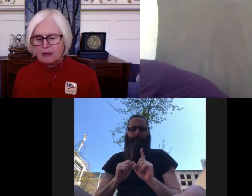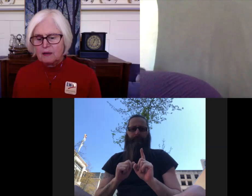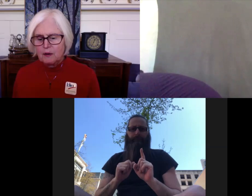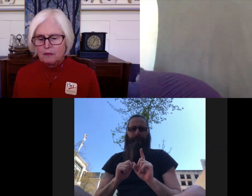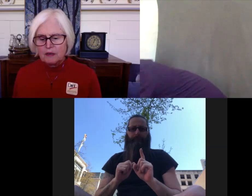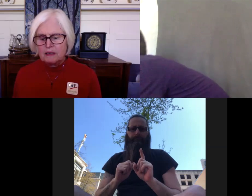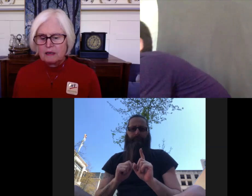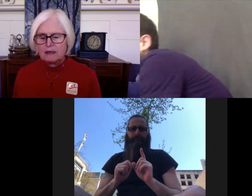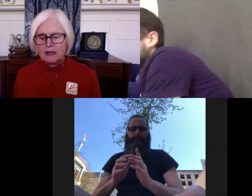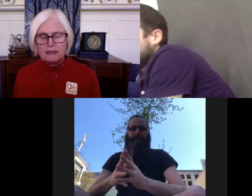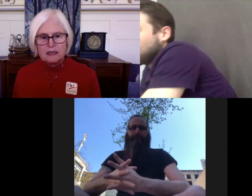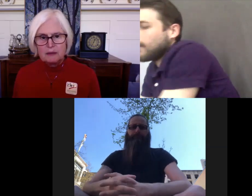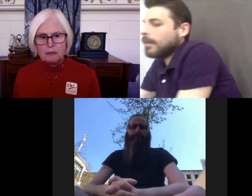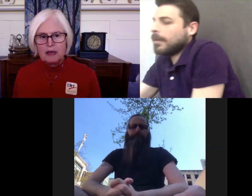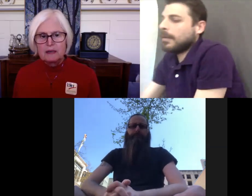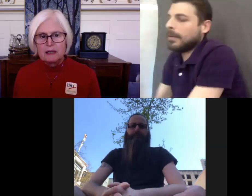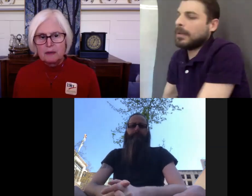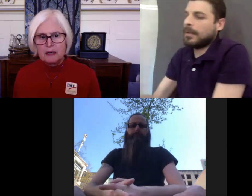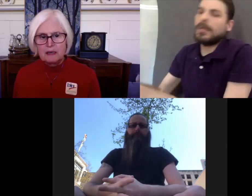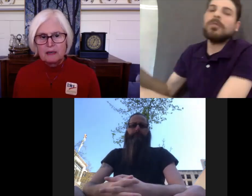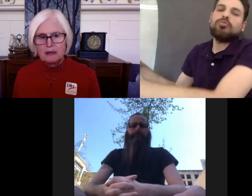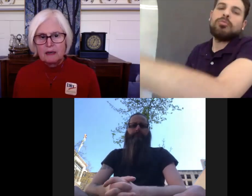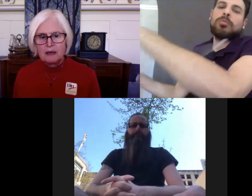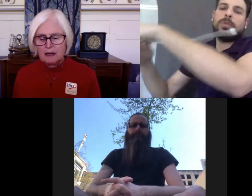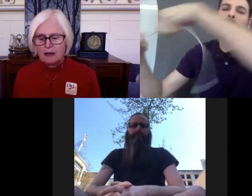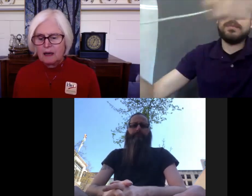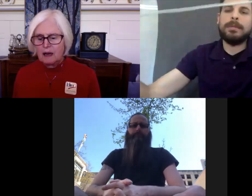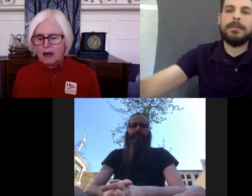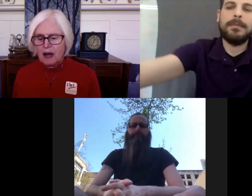The COVID-19 pandemic